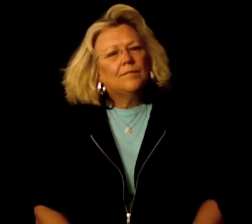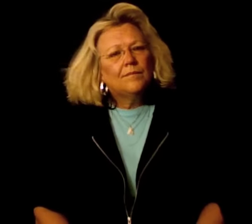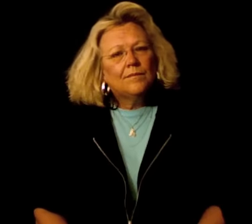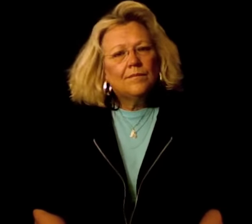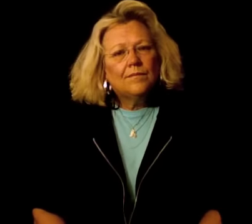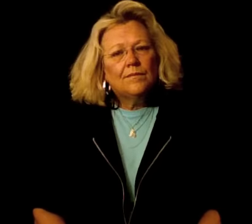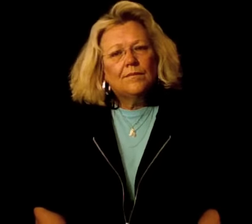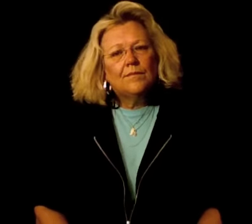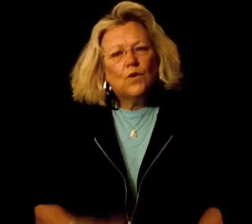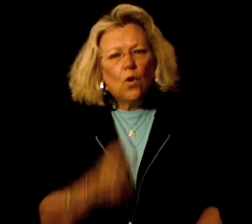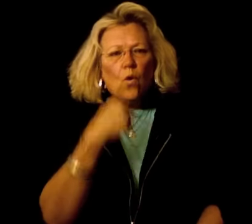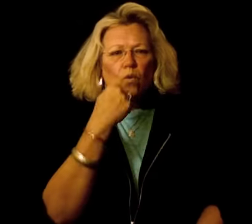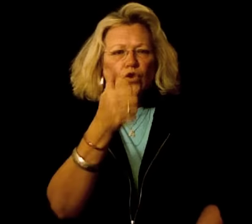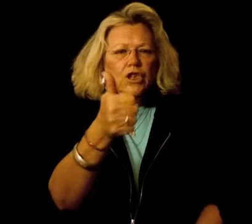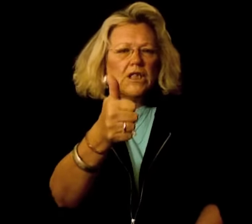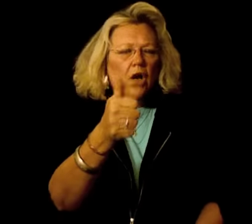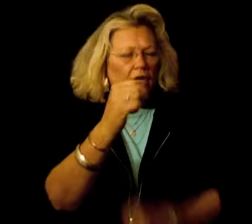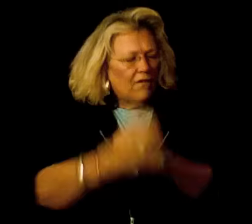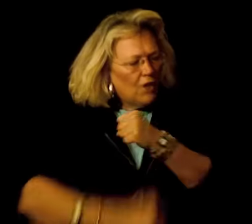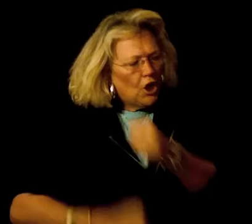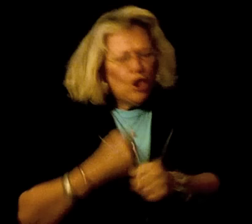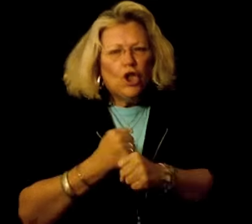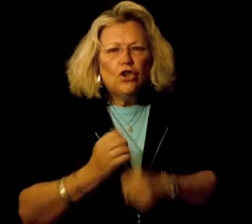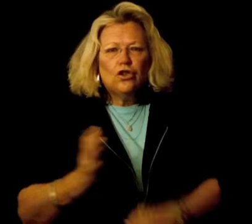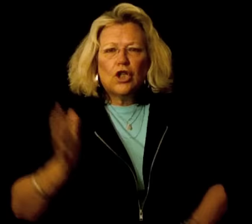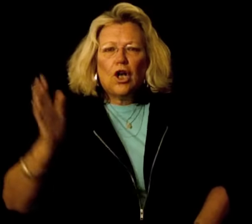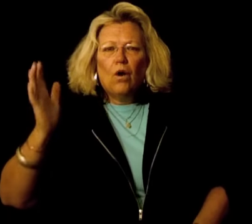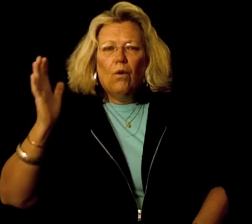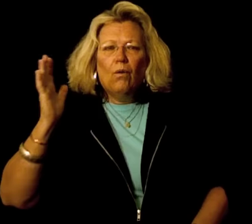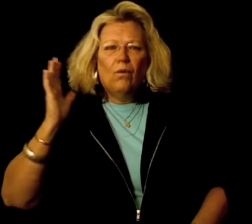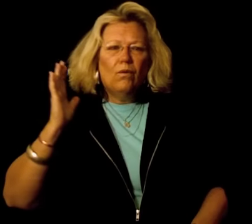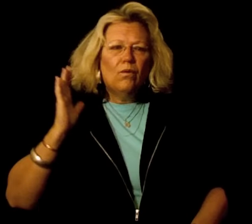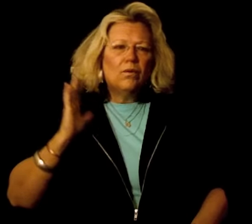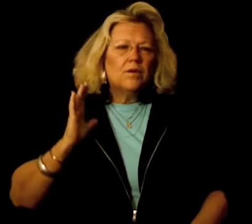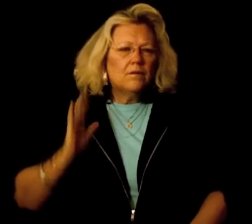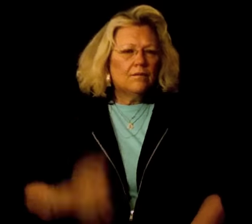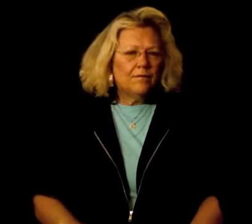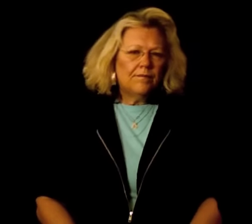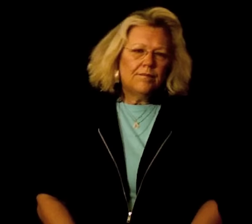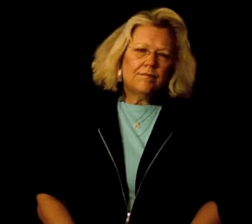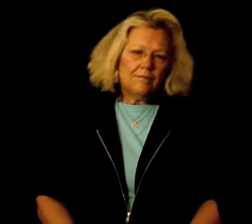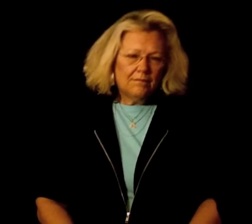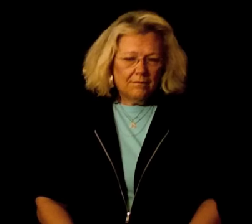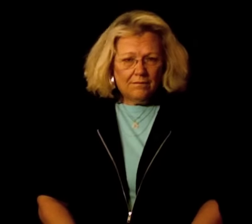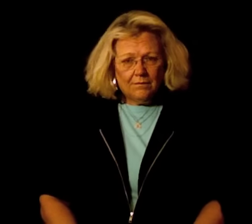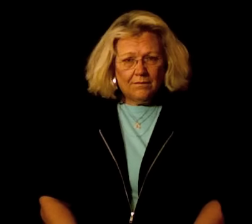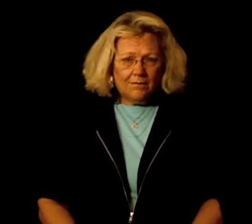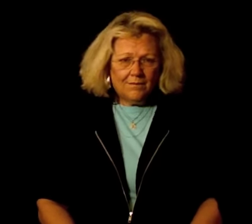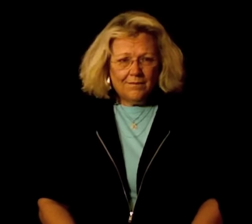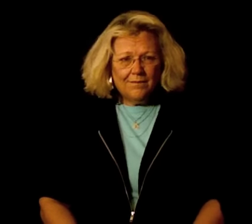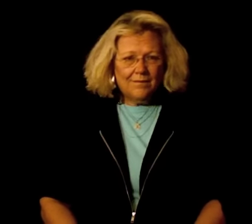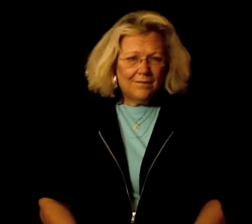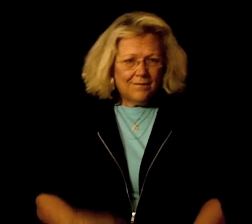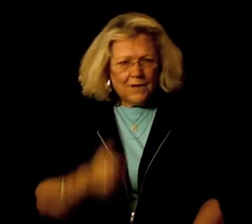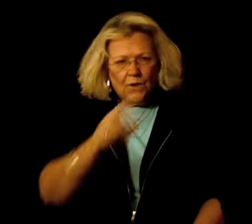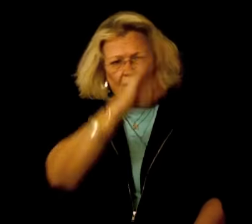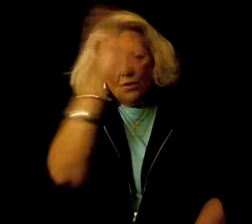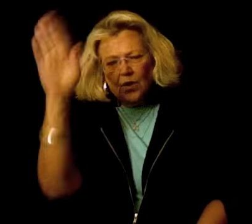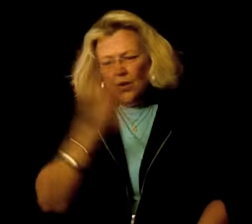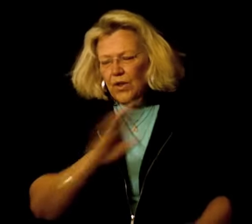Baby, you told yourself years ago, you'd